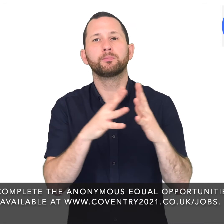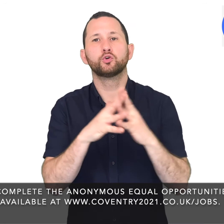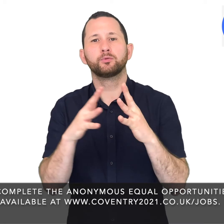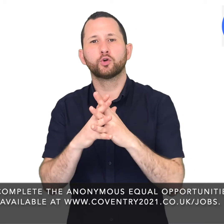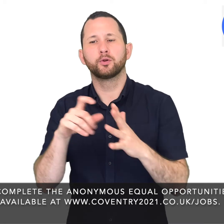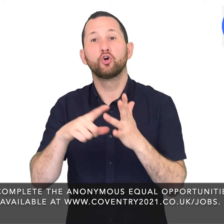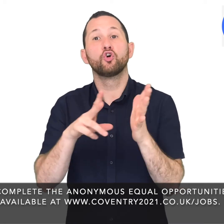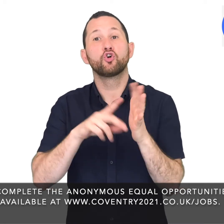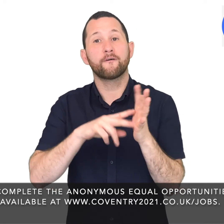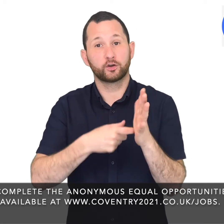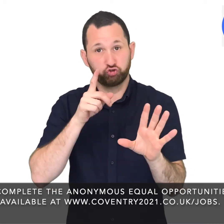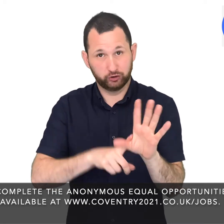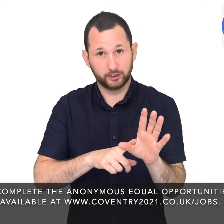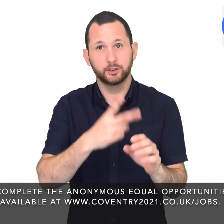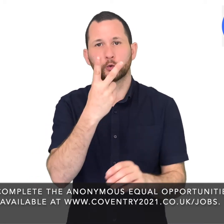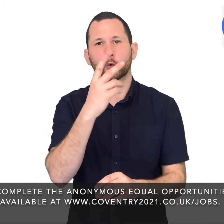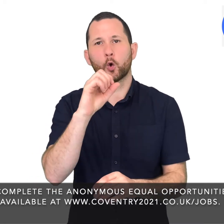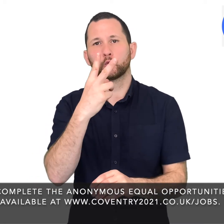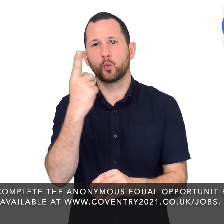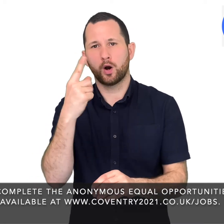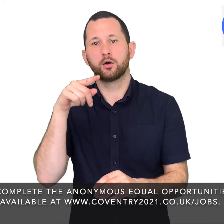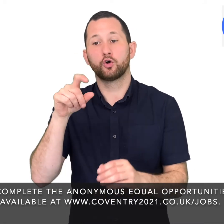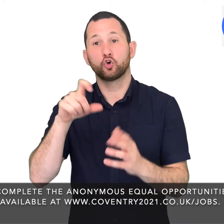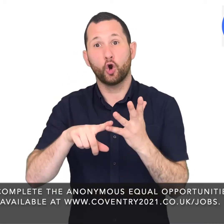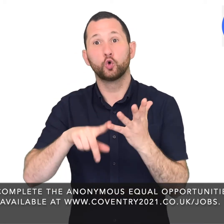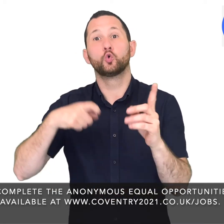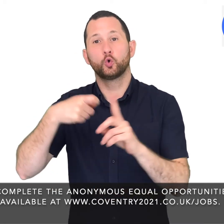.coventry2021.co.uk